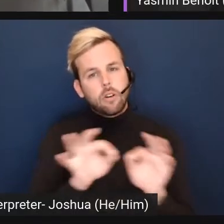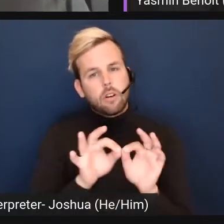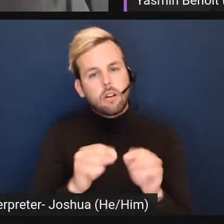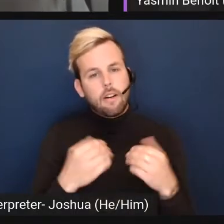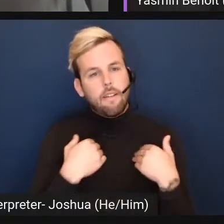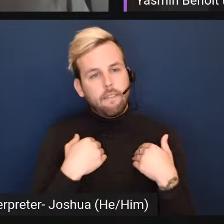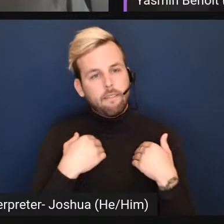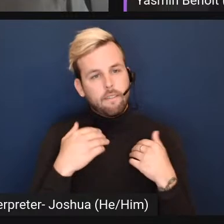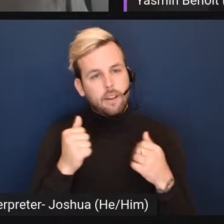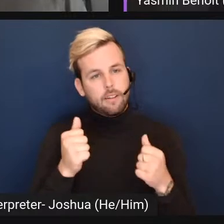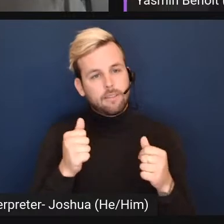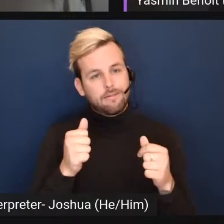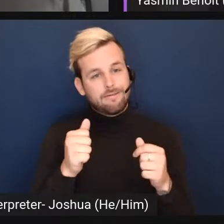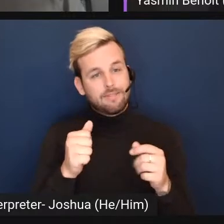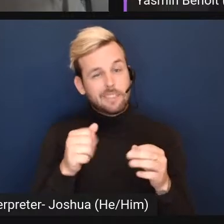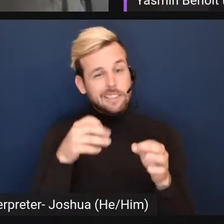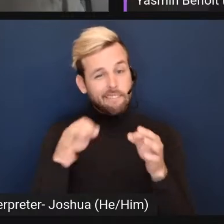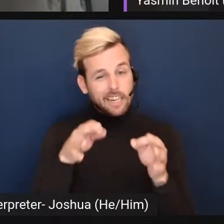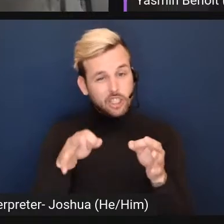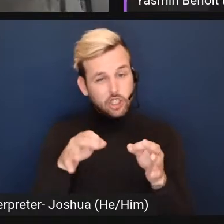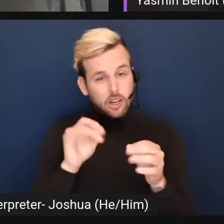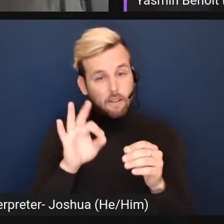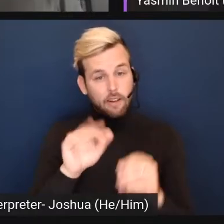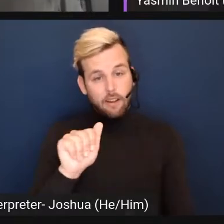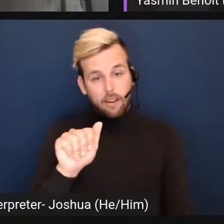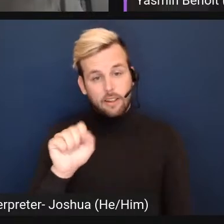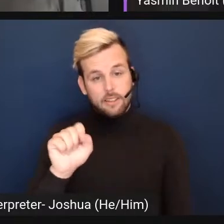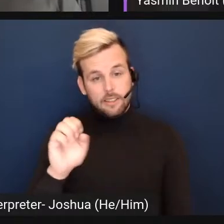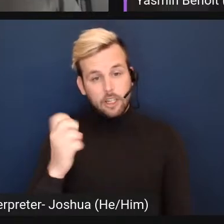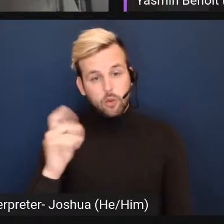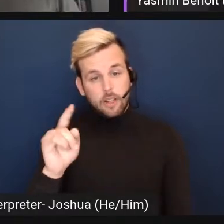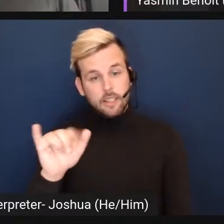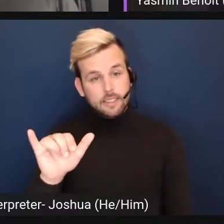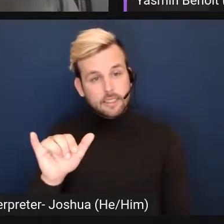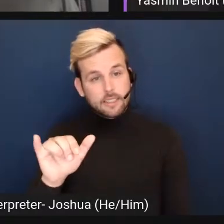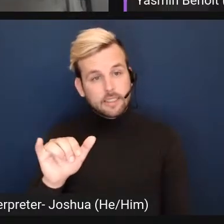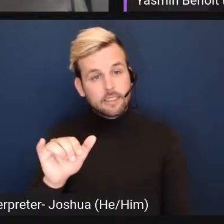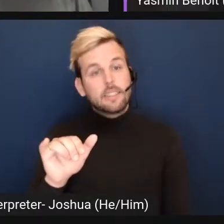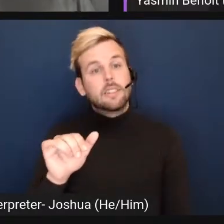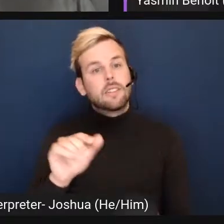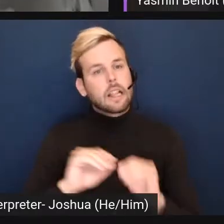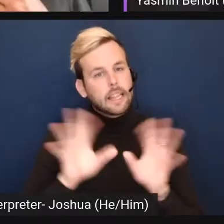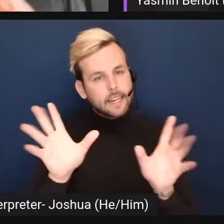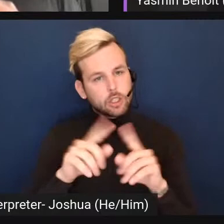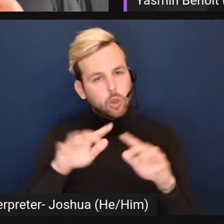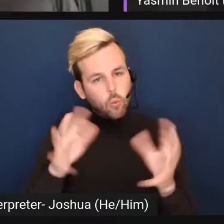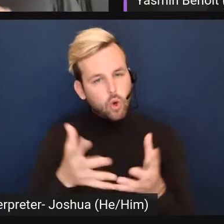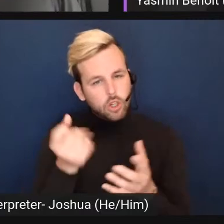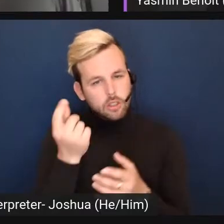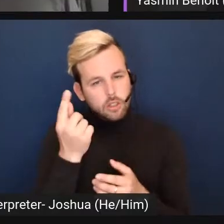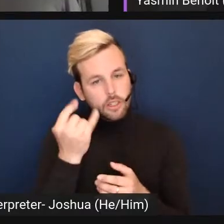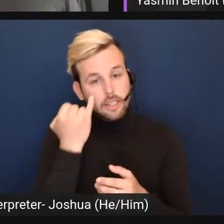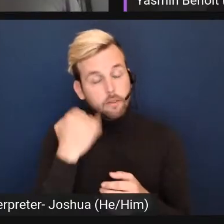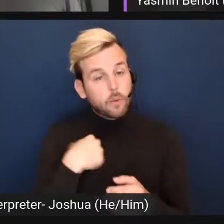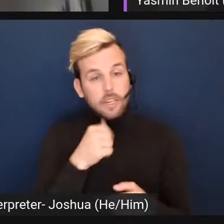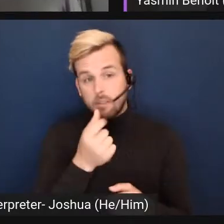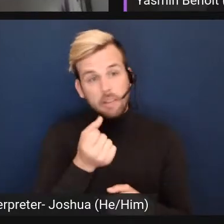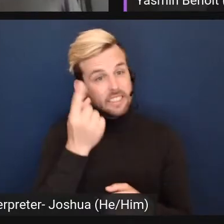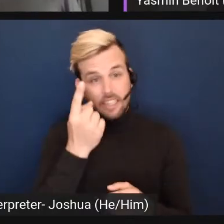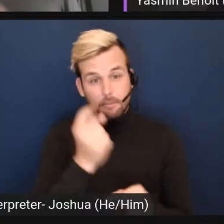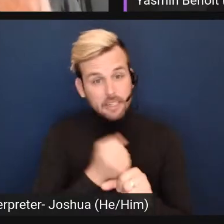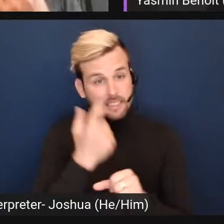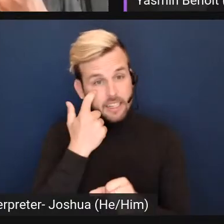definition of asexuality that was clear and consistent that made sense to the world. There was a sense that if we didn't make sense to the world